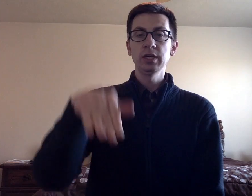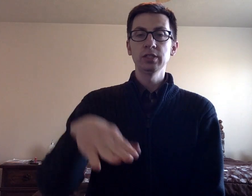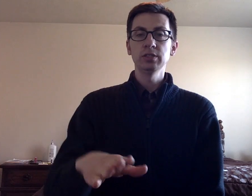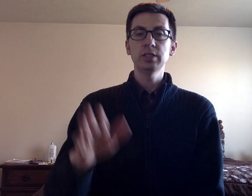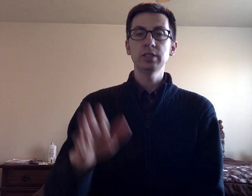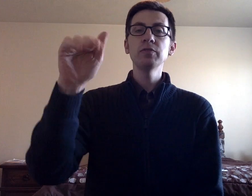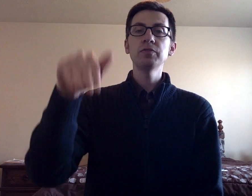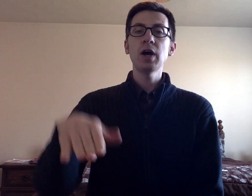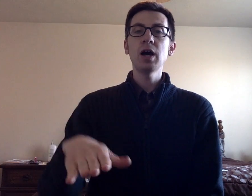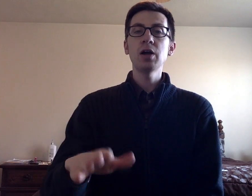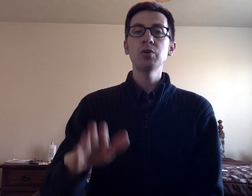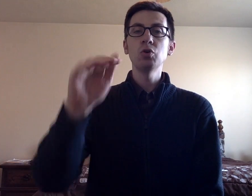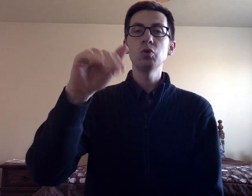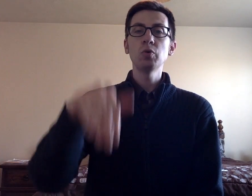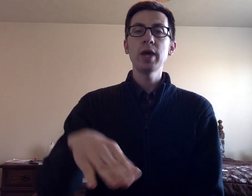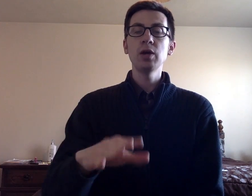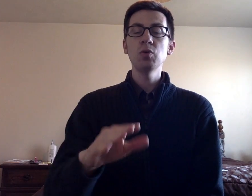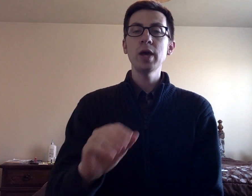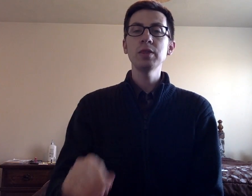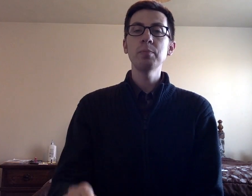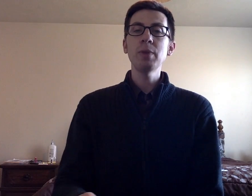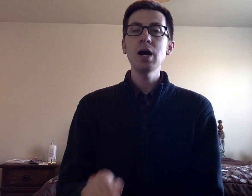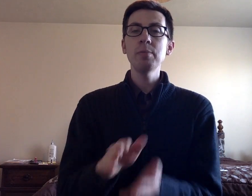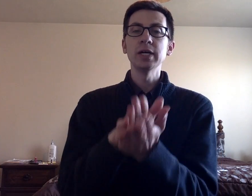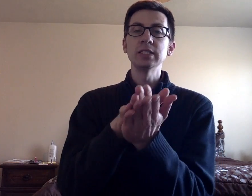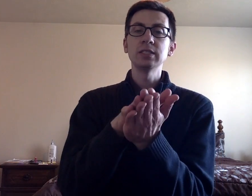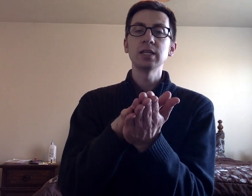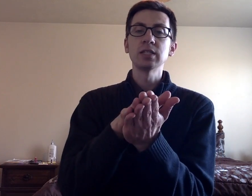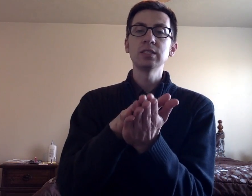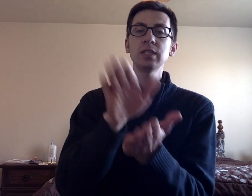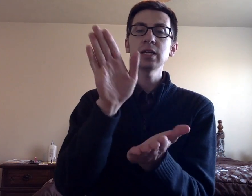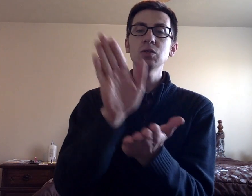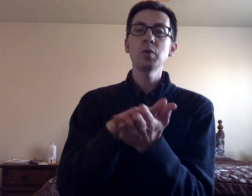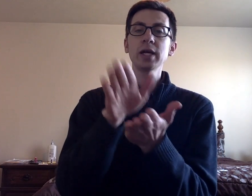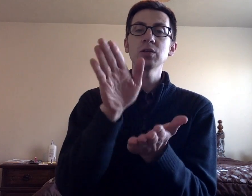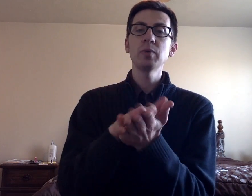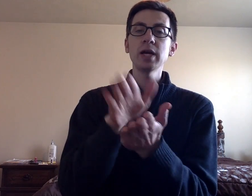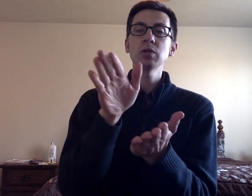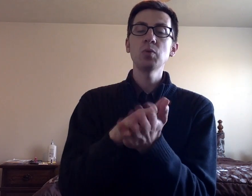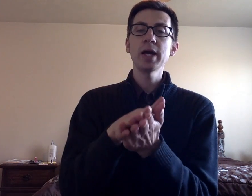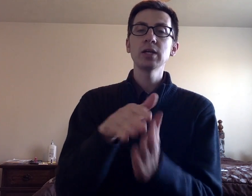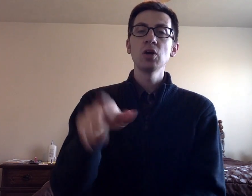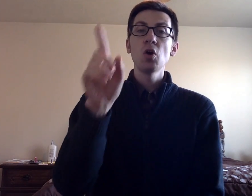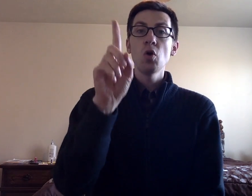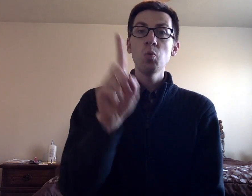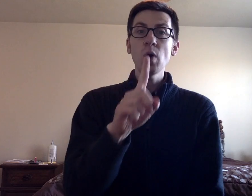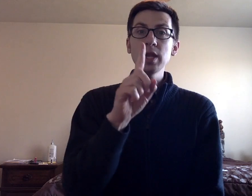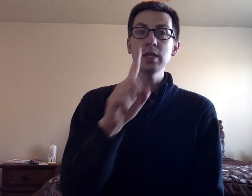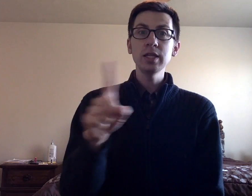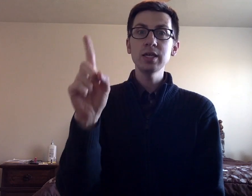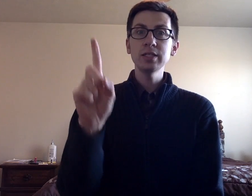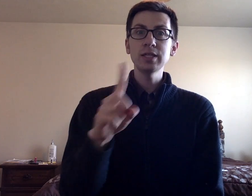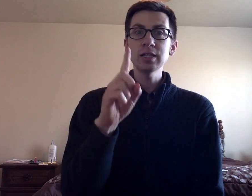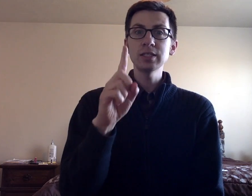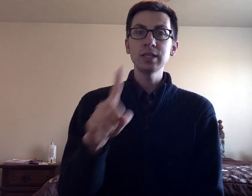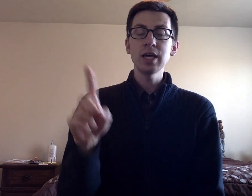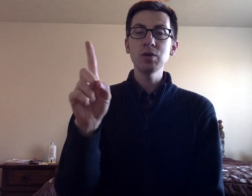hills and far away when the mama duck said quack quack quack. One little duck came